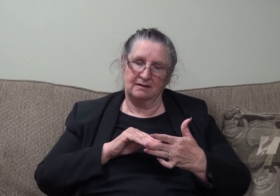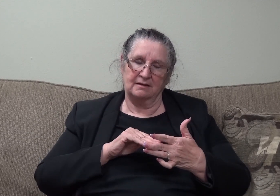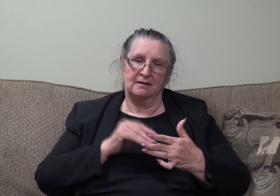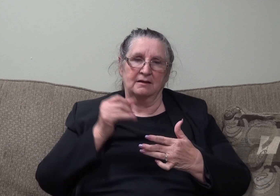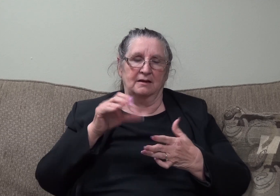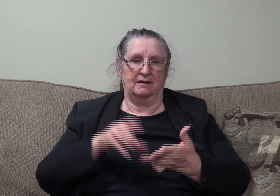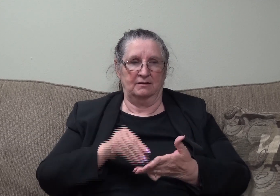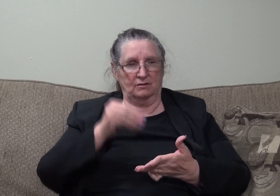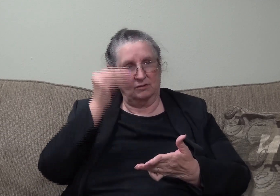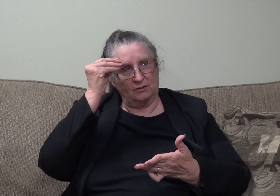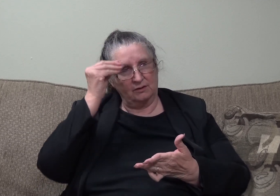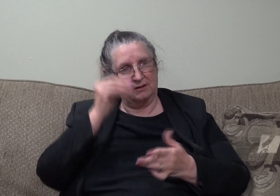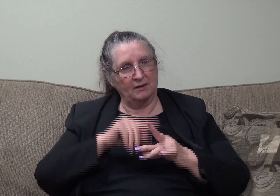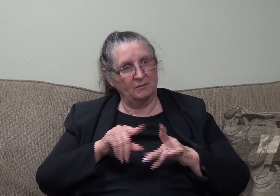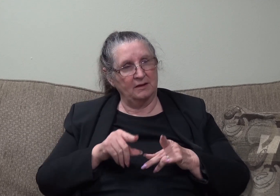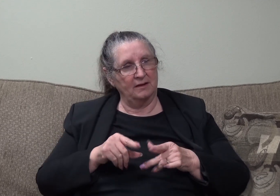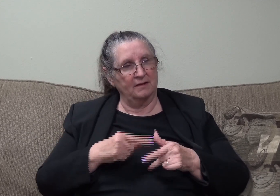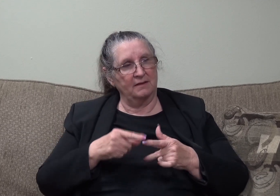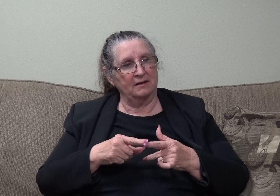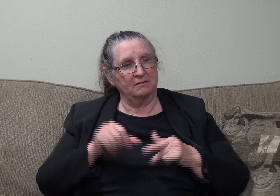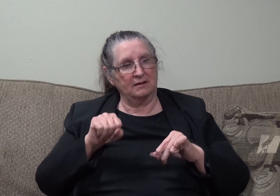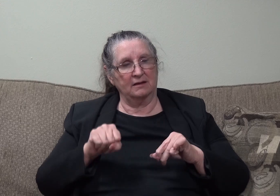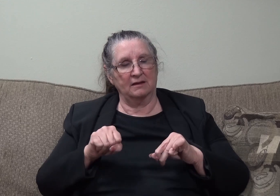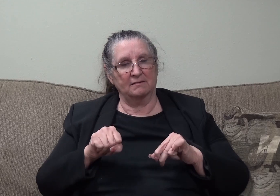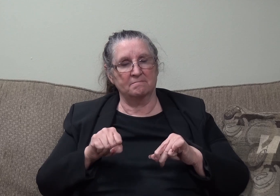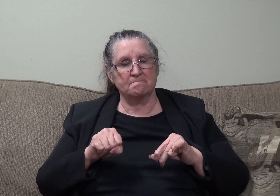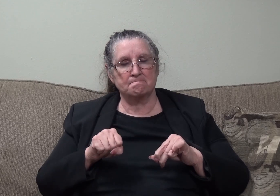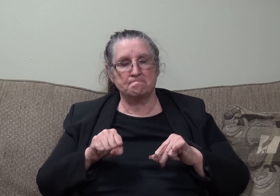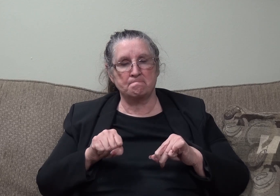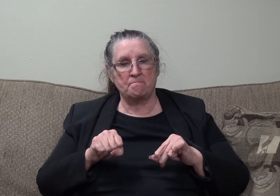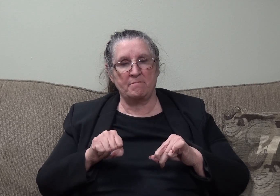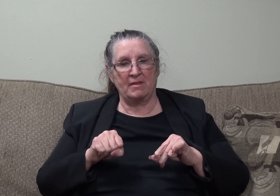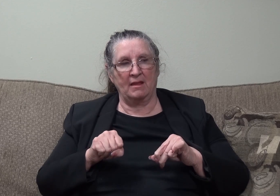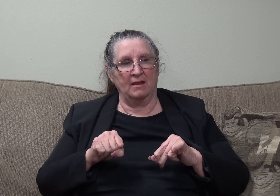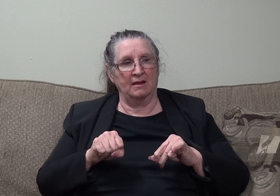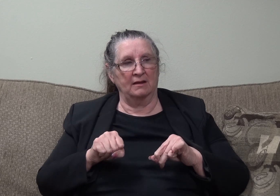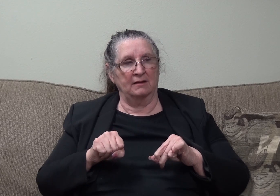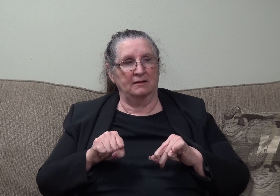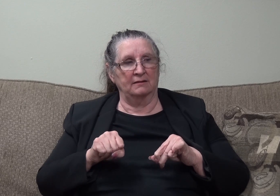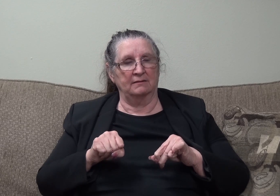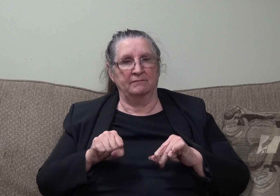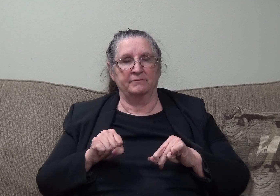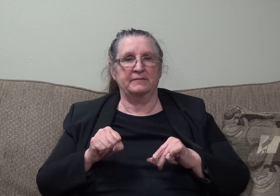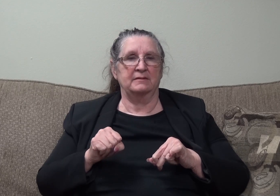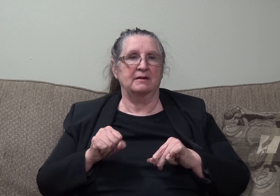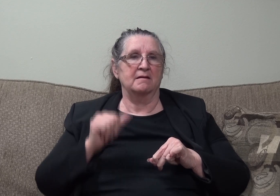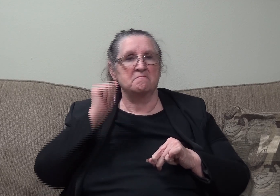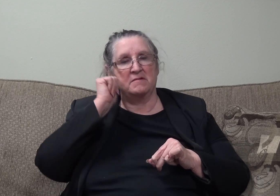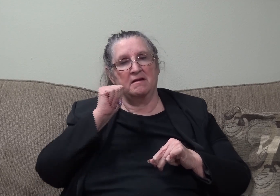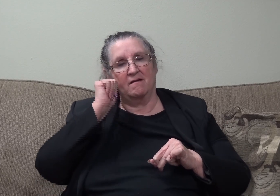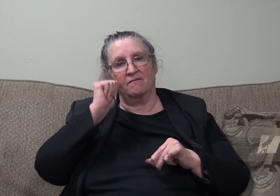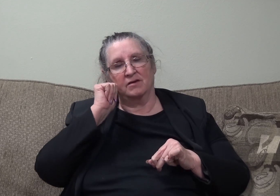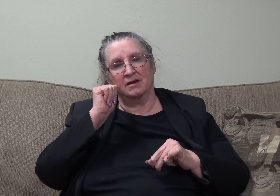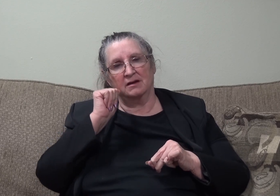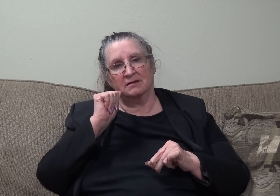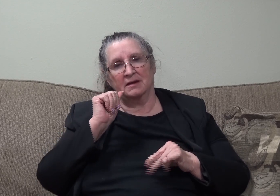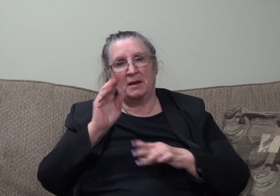But then you could get into the everyday, the routine of doing your devotional,